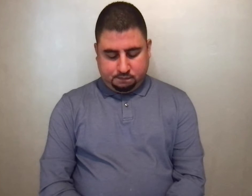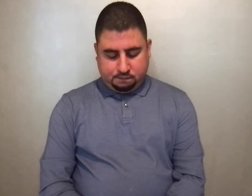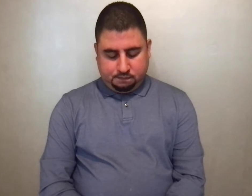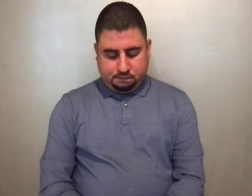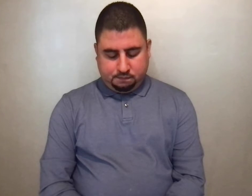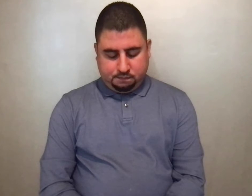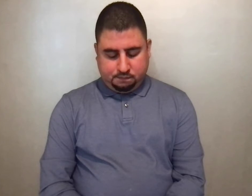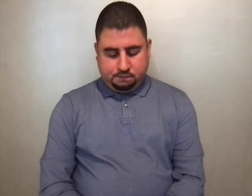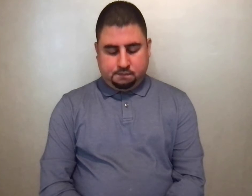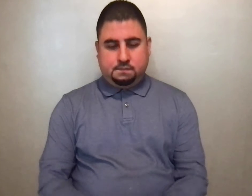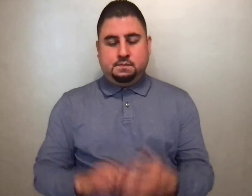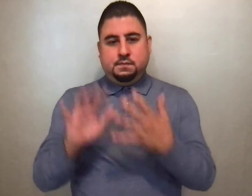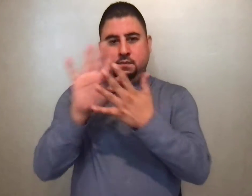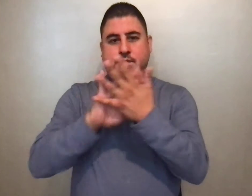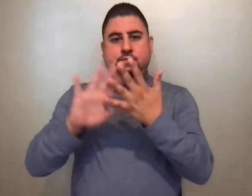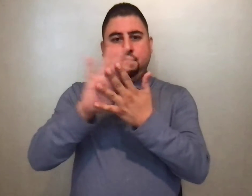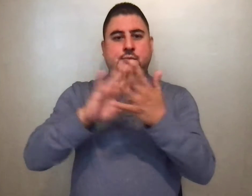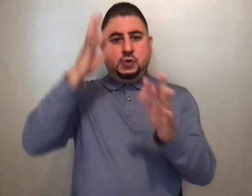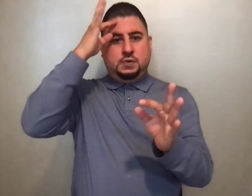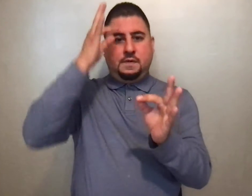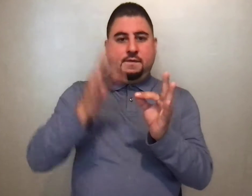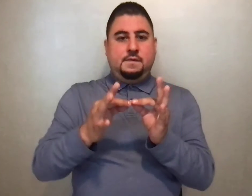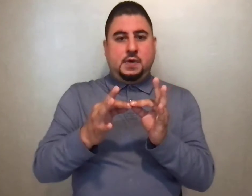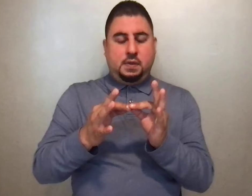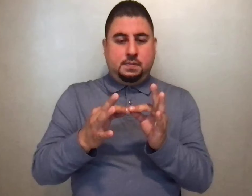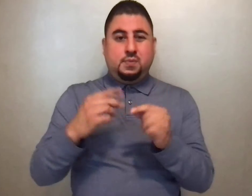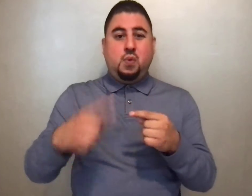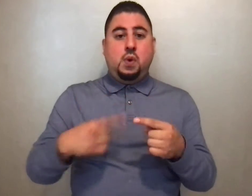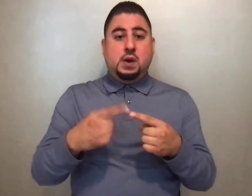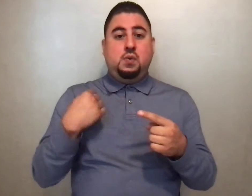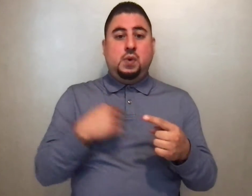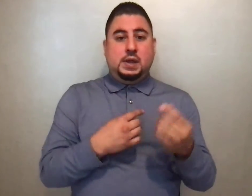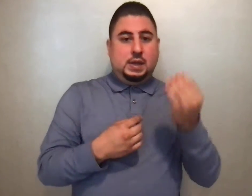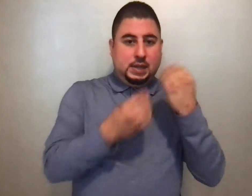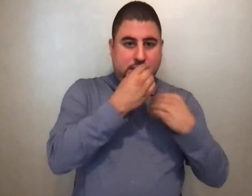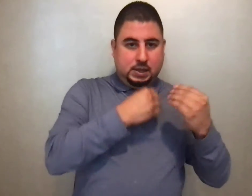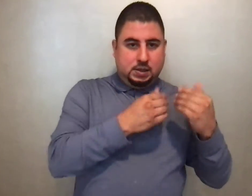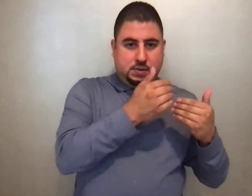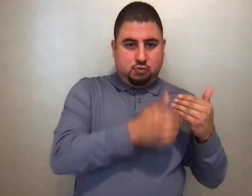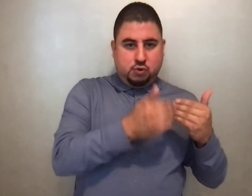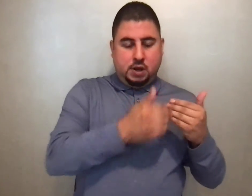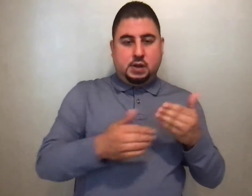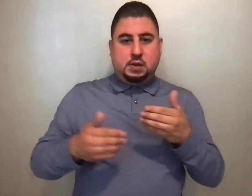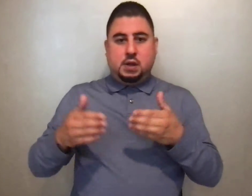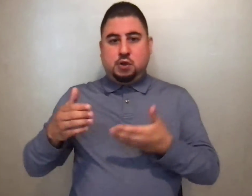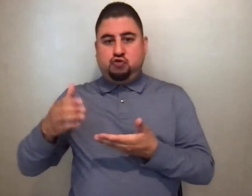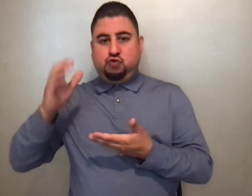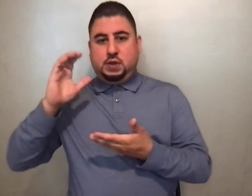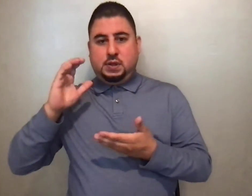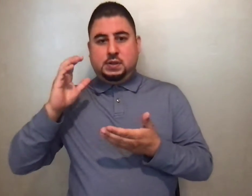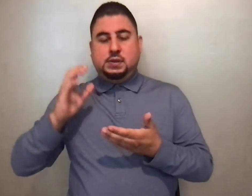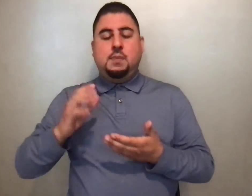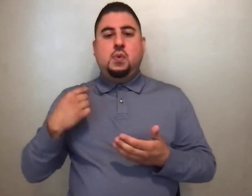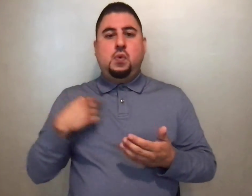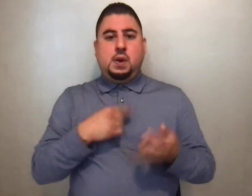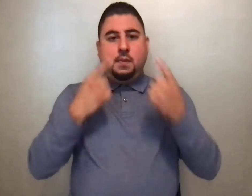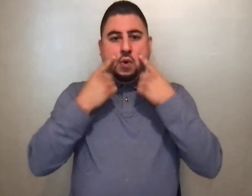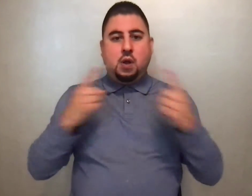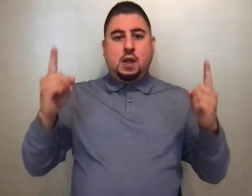The mystery of faith. When we eat this bread and drink this cup, we proclaim your death,